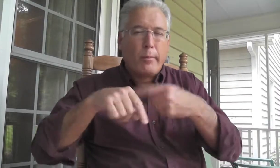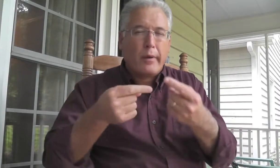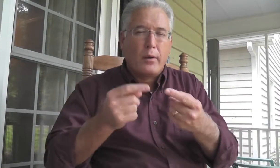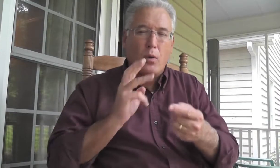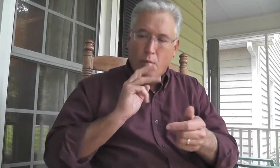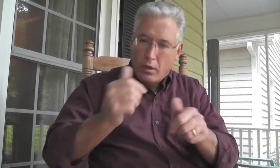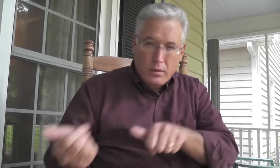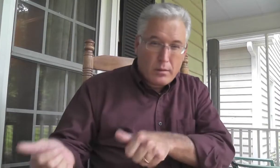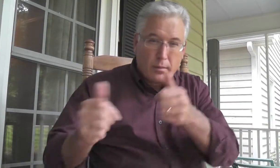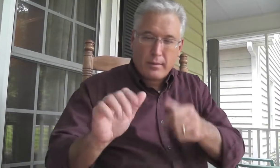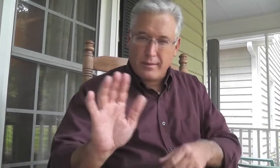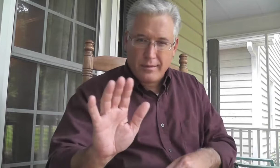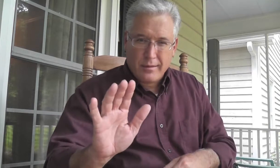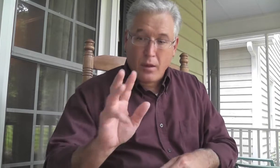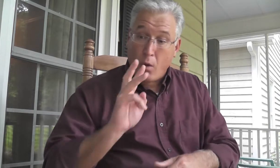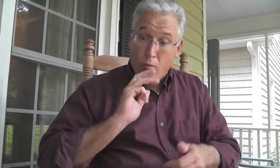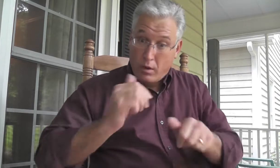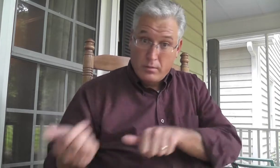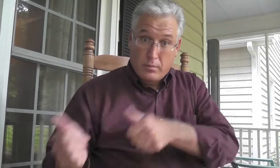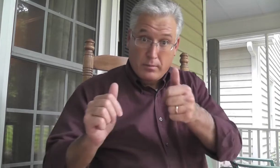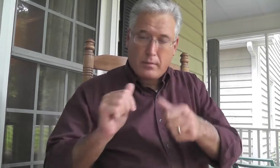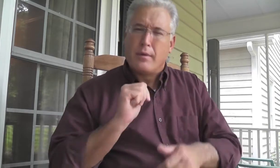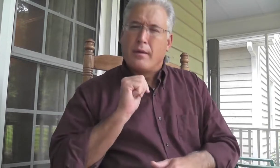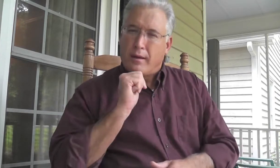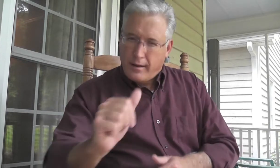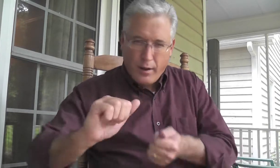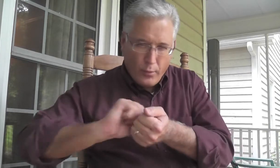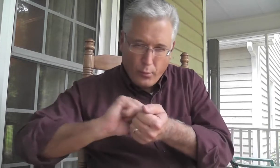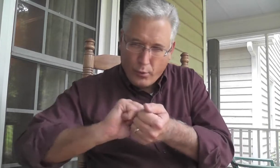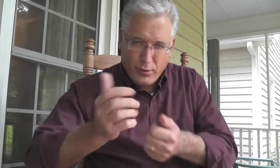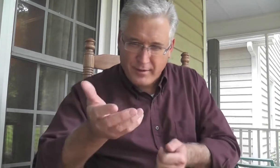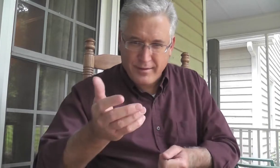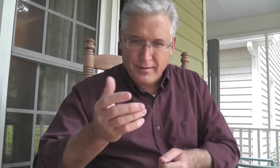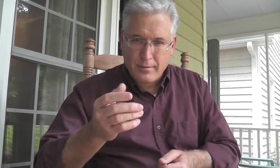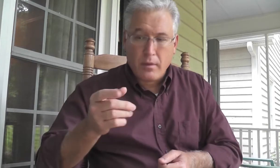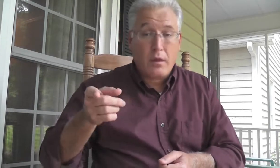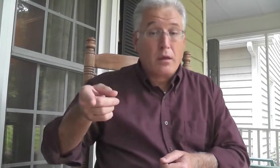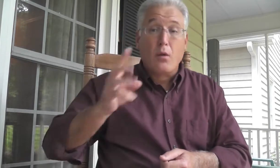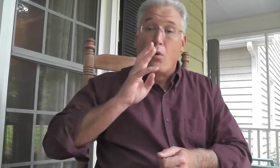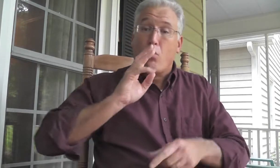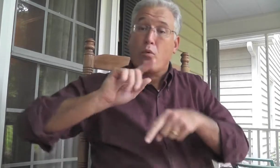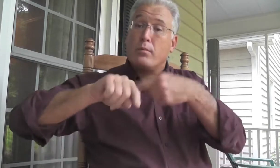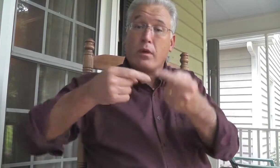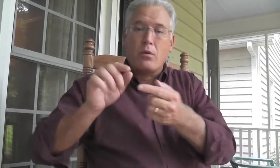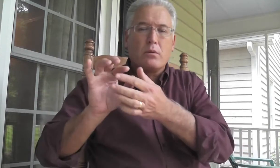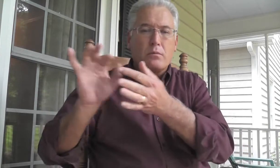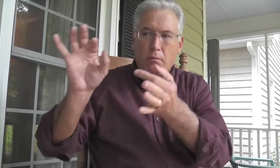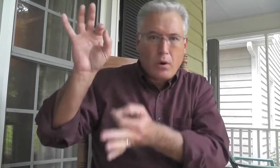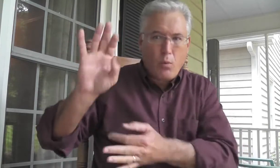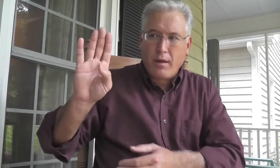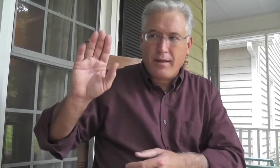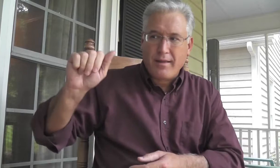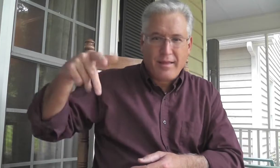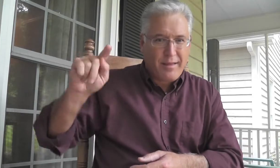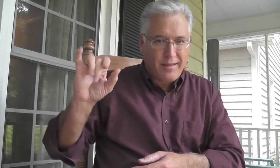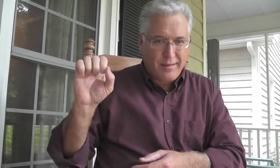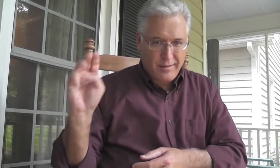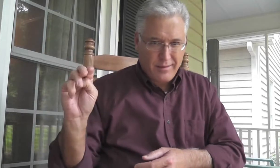Paul's not talking about water baptism, no. Water baptism would not wash us clean. No, he's talking about a spiritual